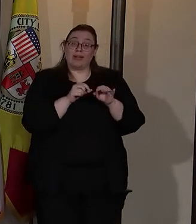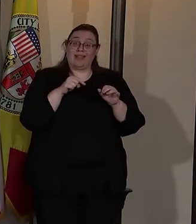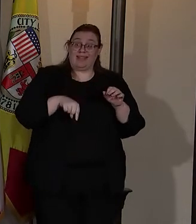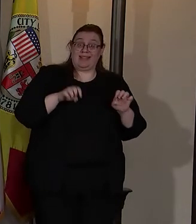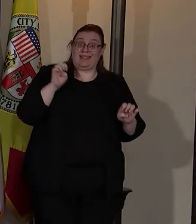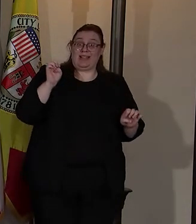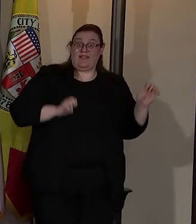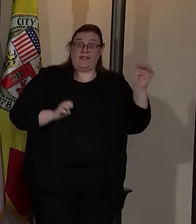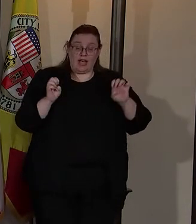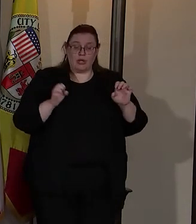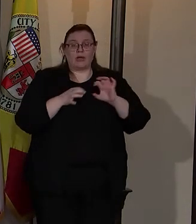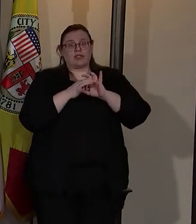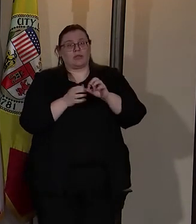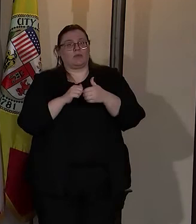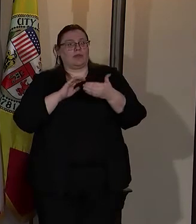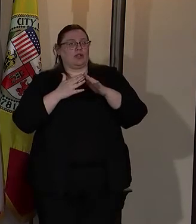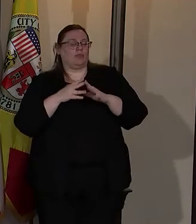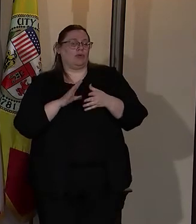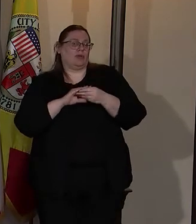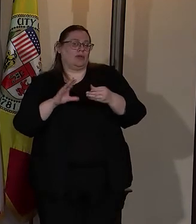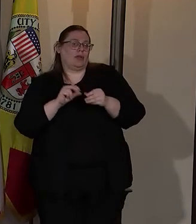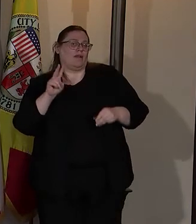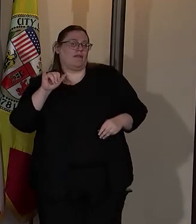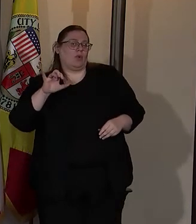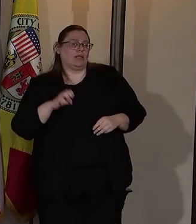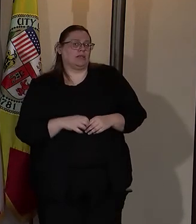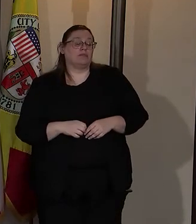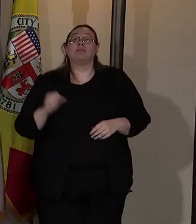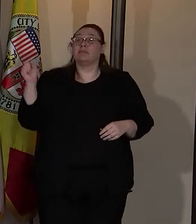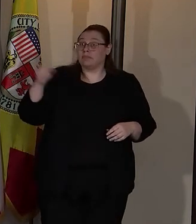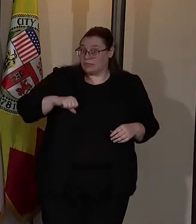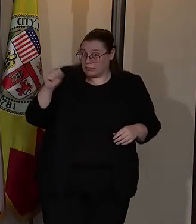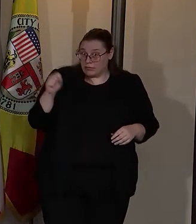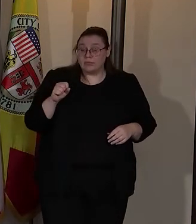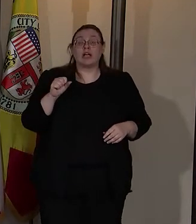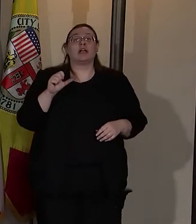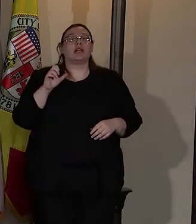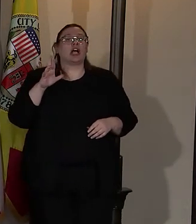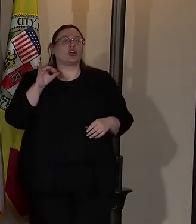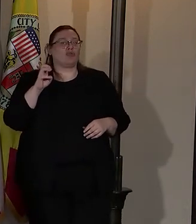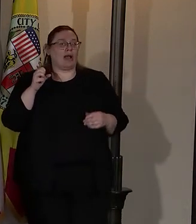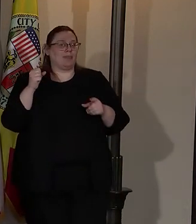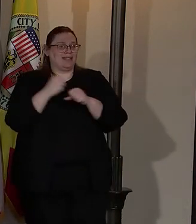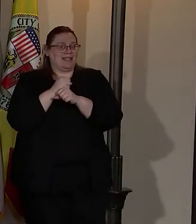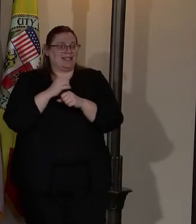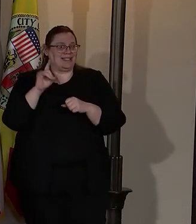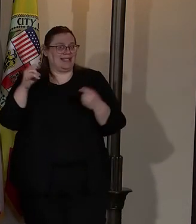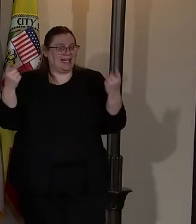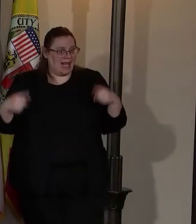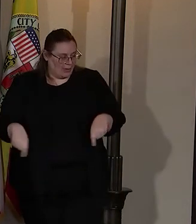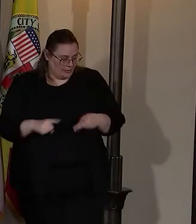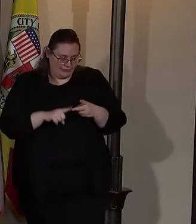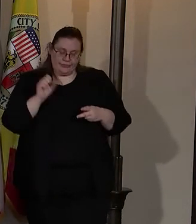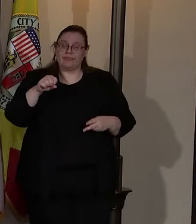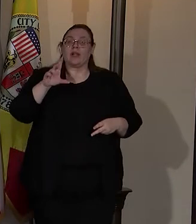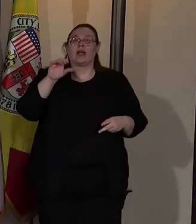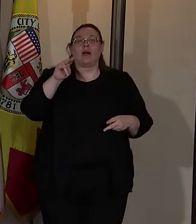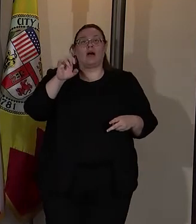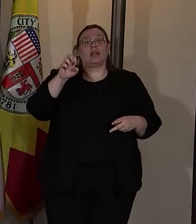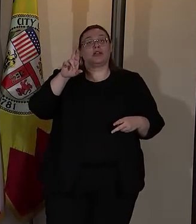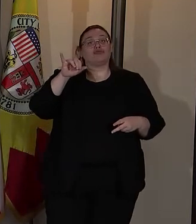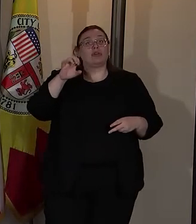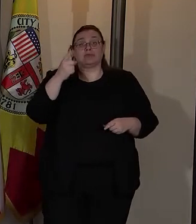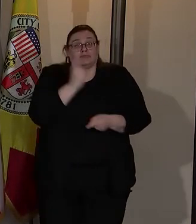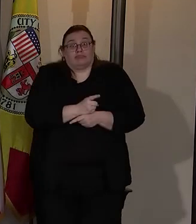was about community voice. Yes, there were crime statistics. And yes, Connie Rice is right.